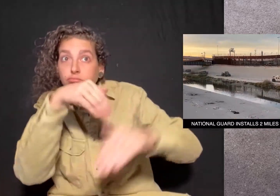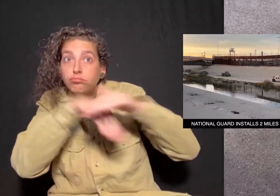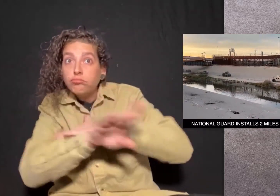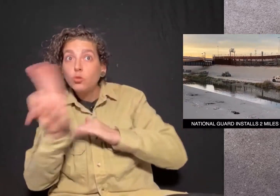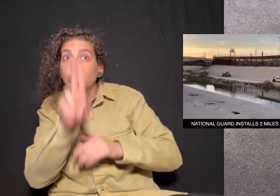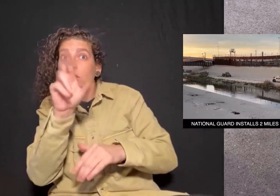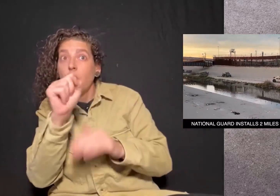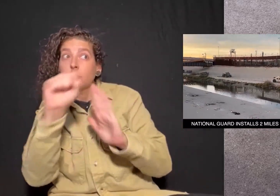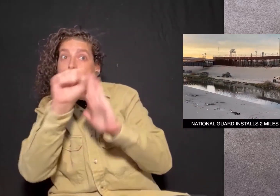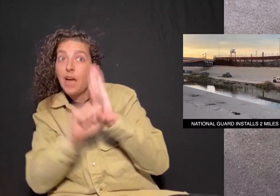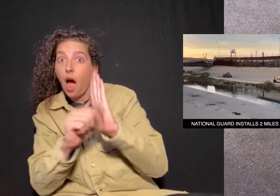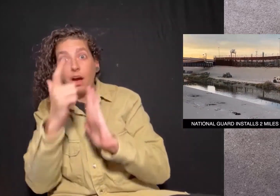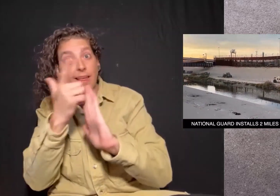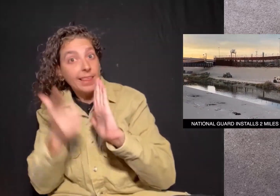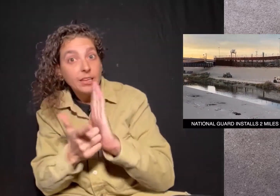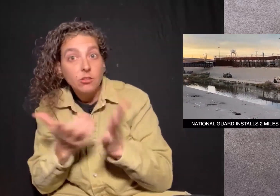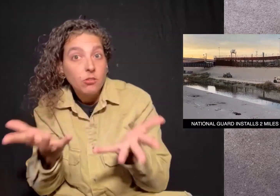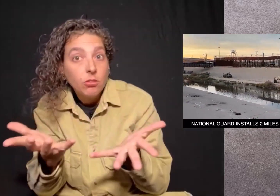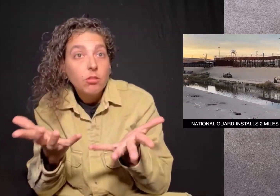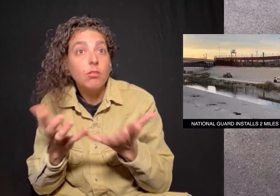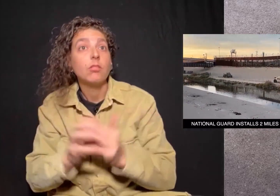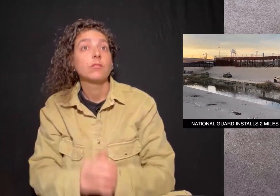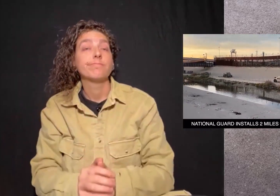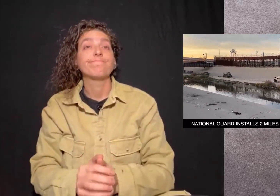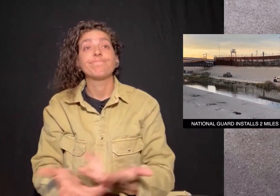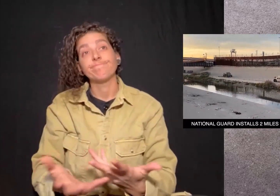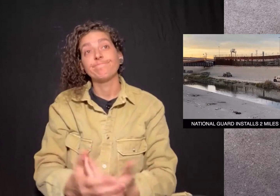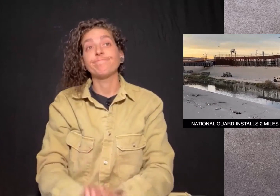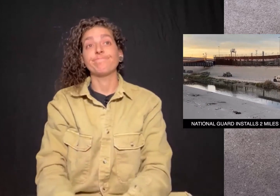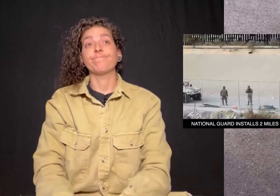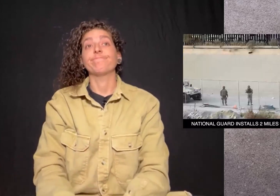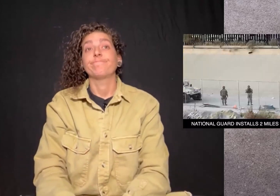policy to be lifted or cross into the United States illegally.